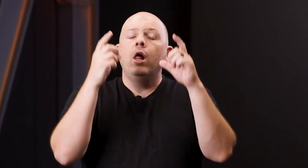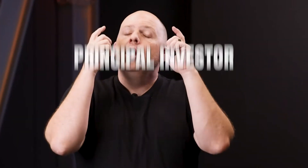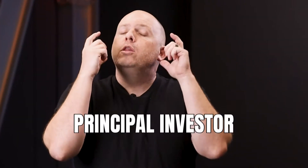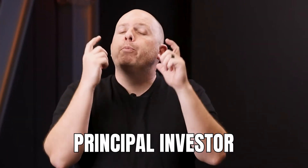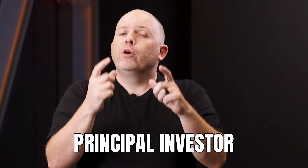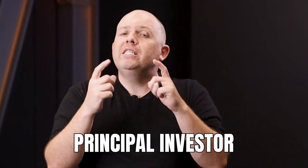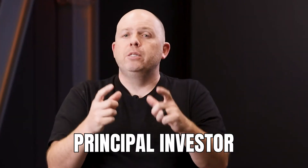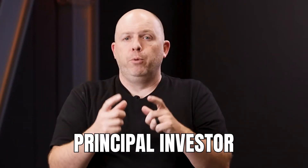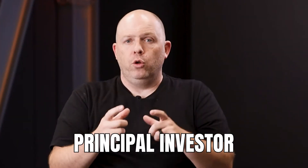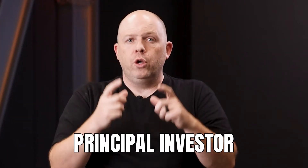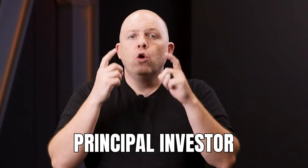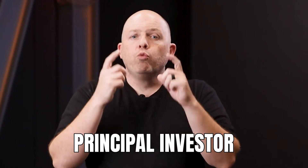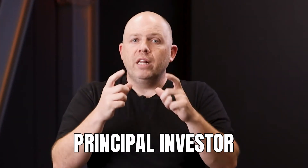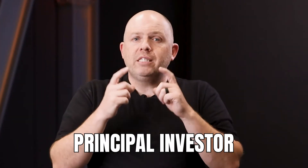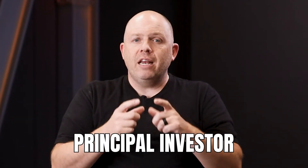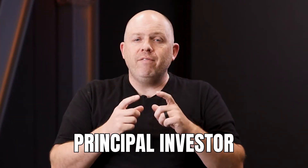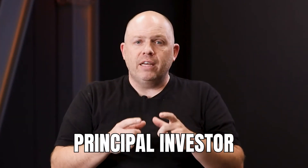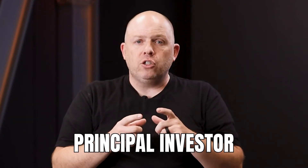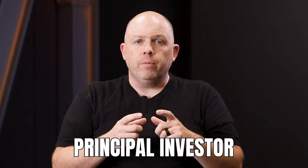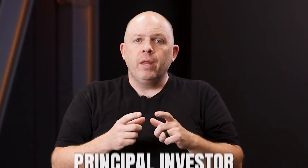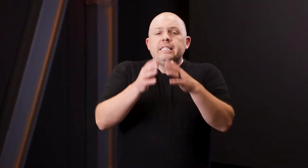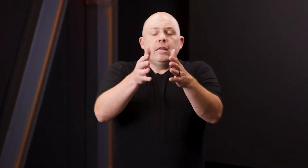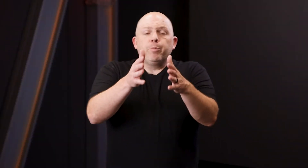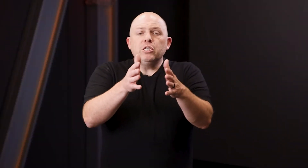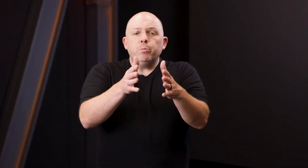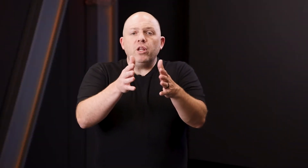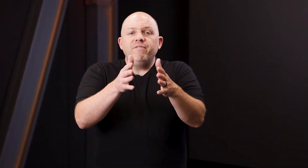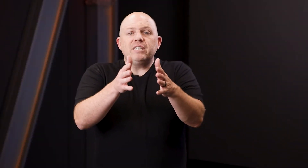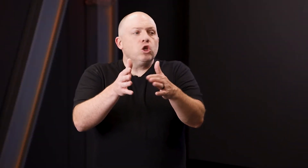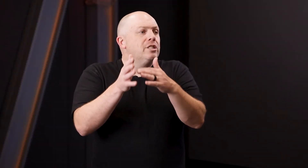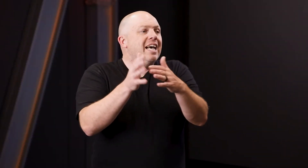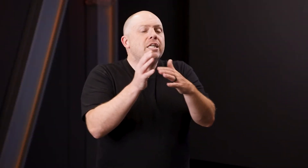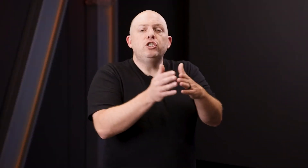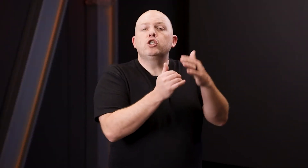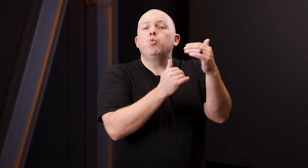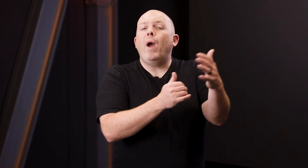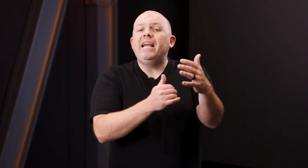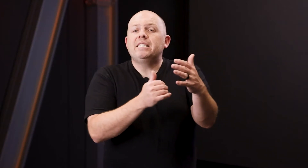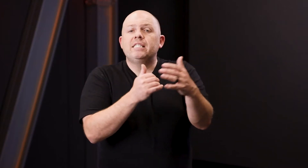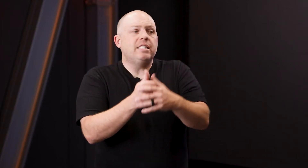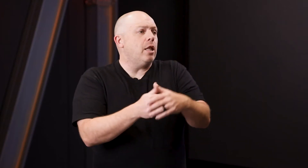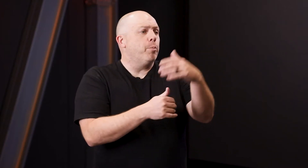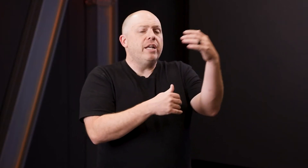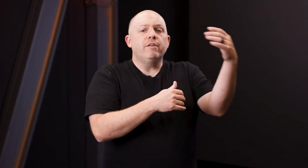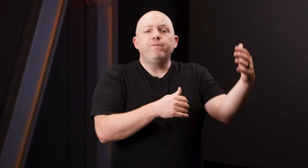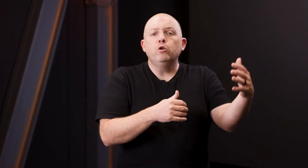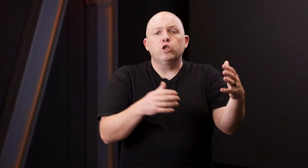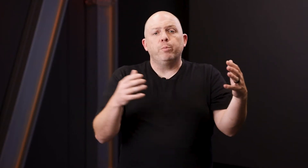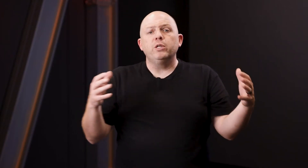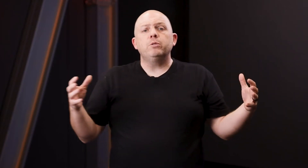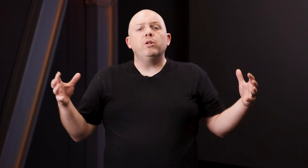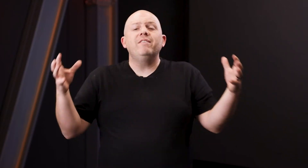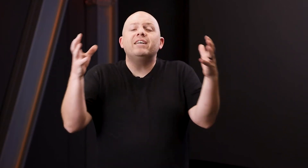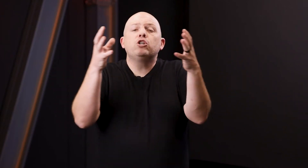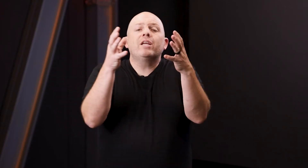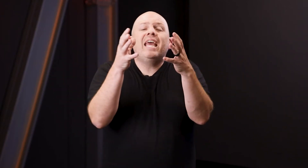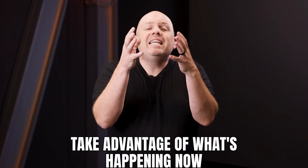the principled real estate investor. See, the principled investor doesn't just wait to celebrate in the future. The principled investor can